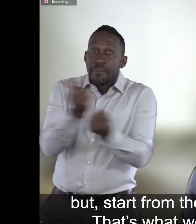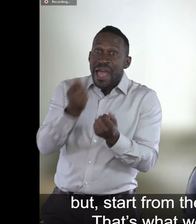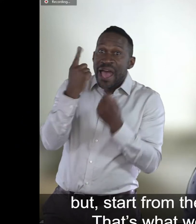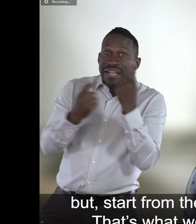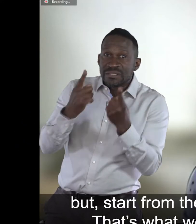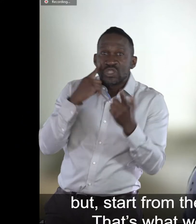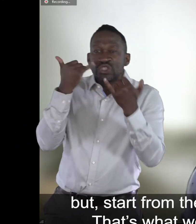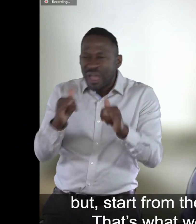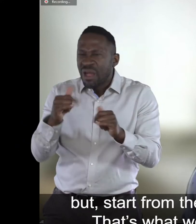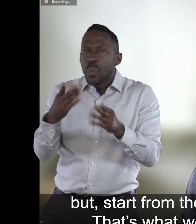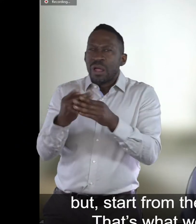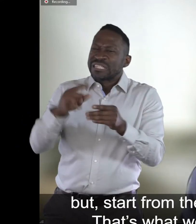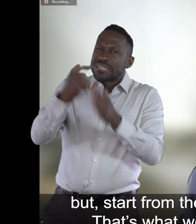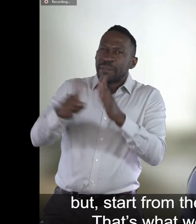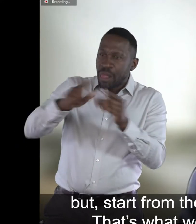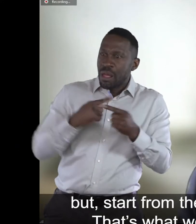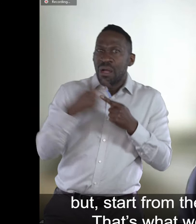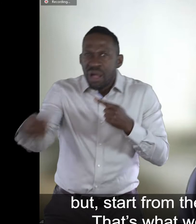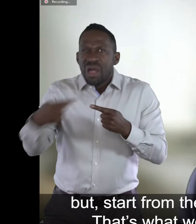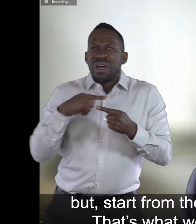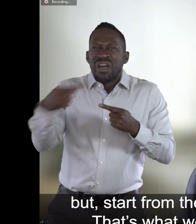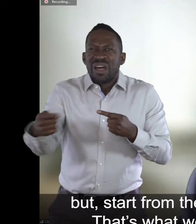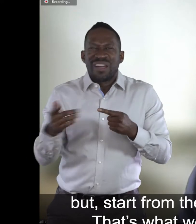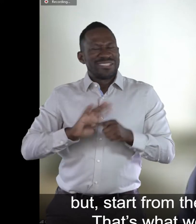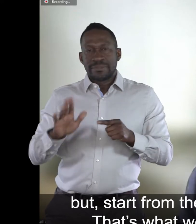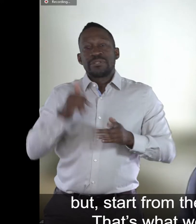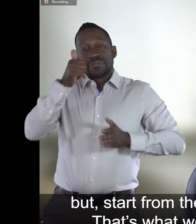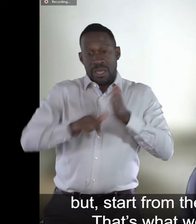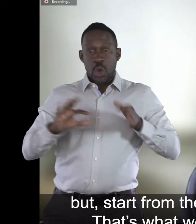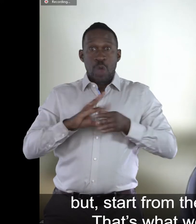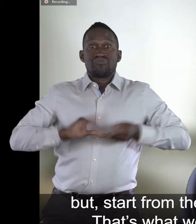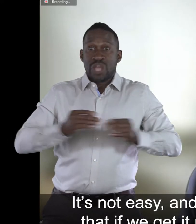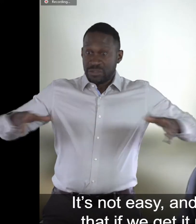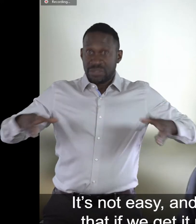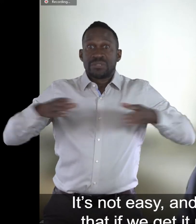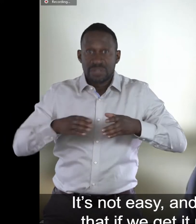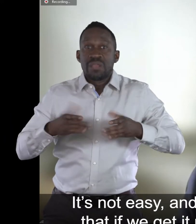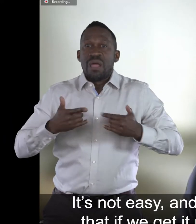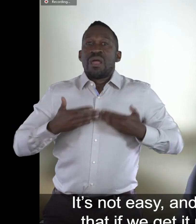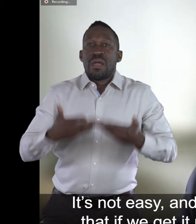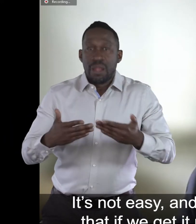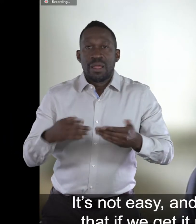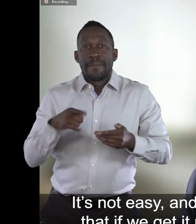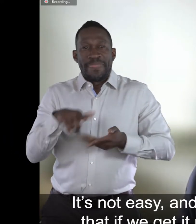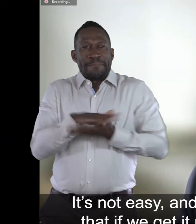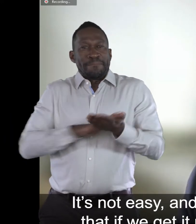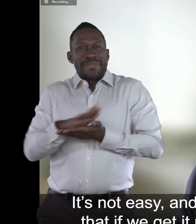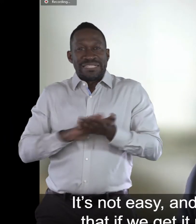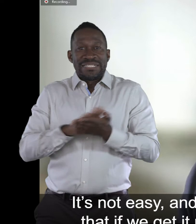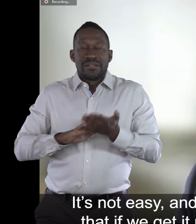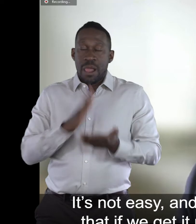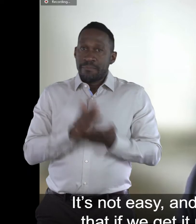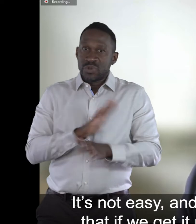later but start from the beginning co-producing. That's what we mean in this paragraph. It's not easy and it's unusual